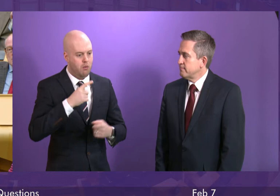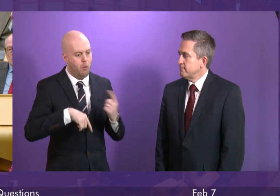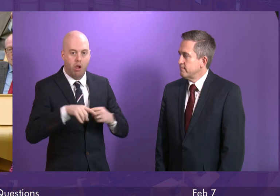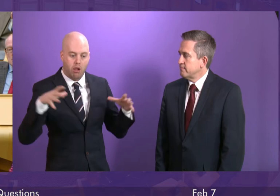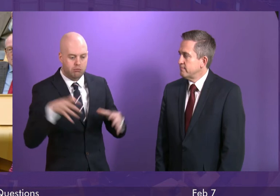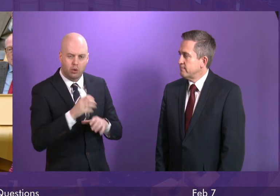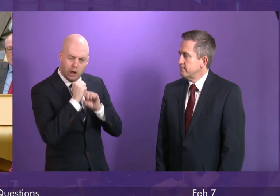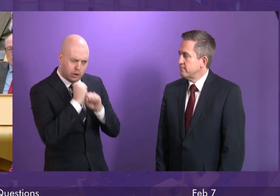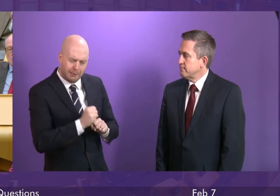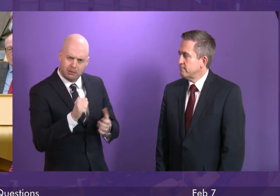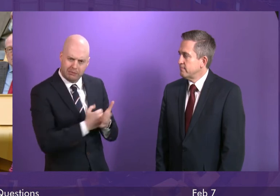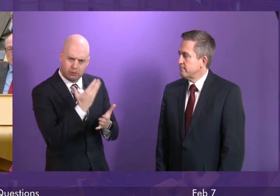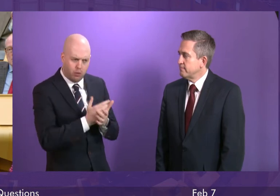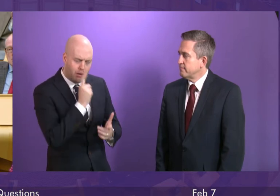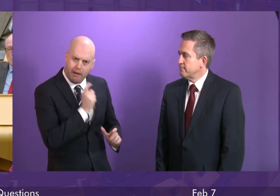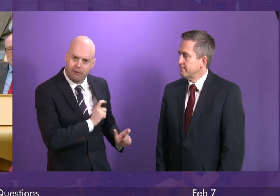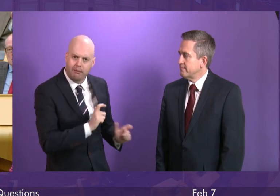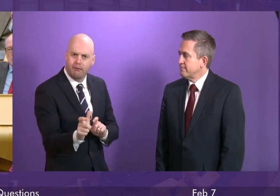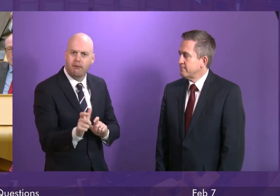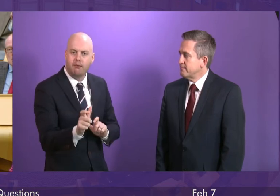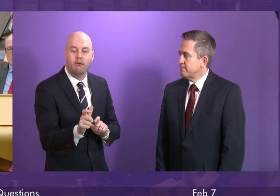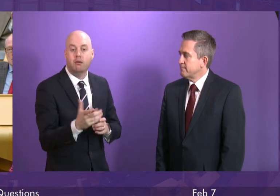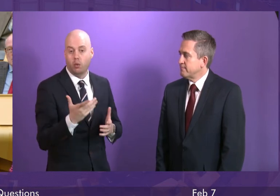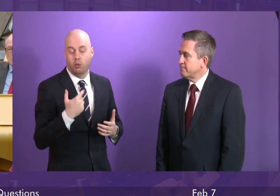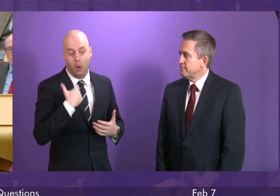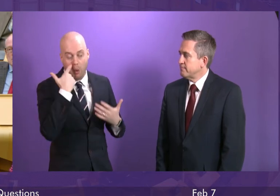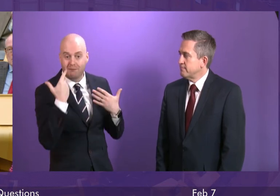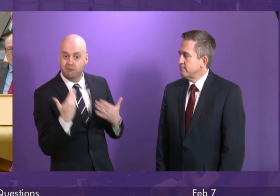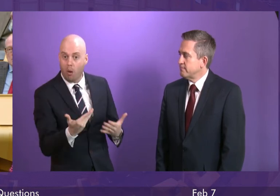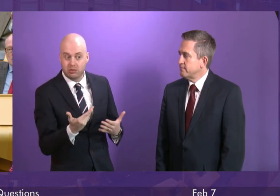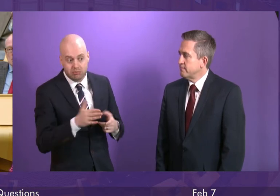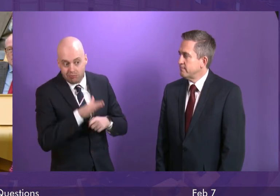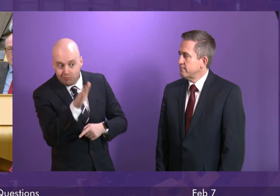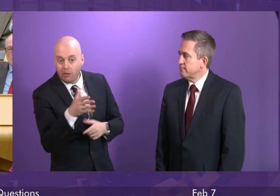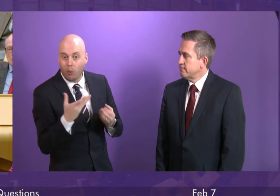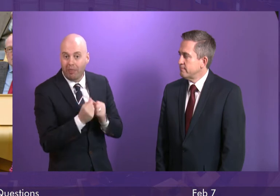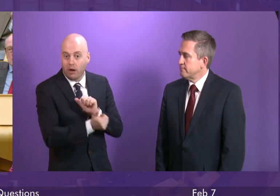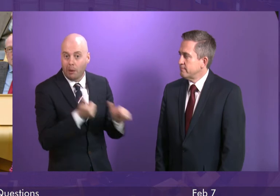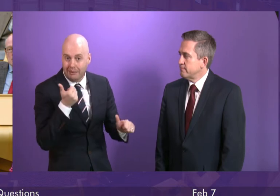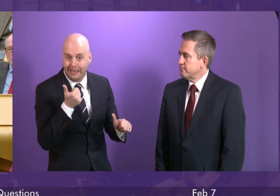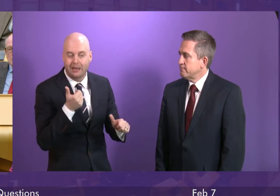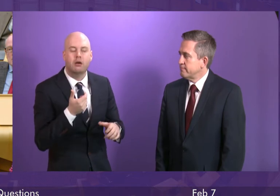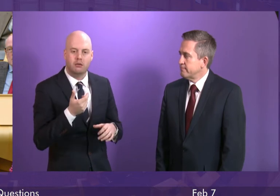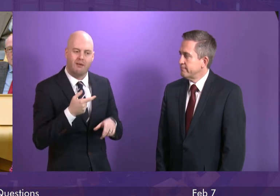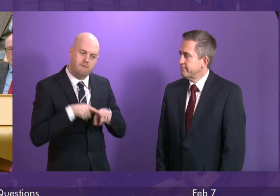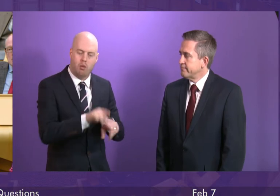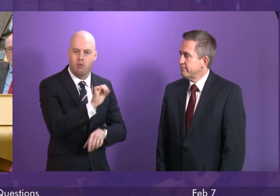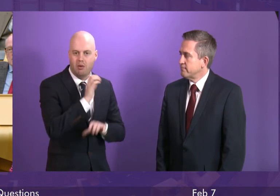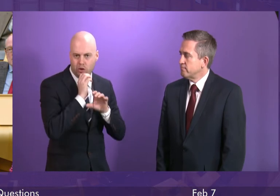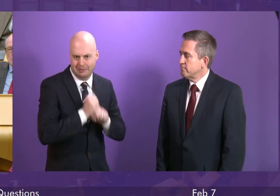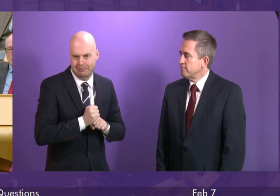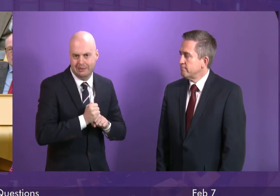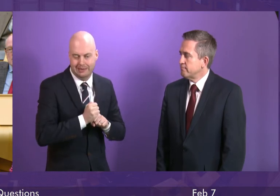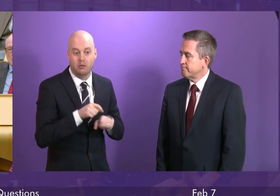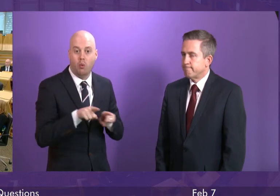commitment to ensuring continuity. And we look forward to working with the company and taking forward the commitments that have been made to the